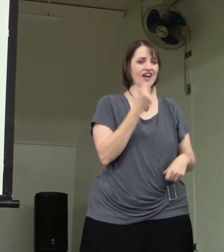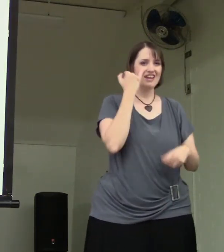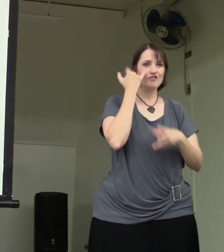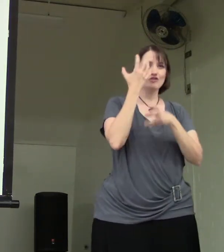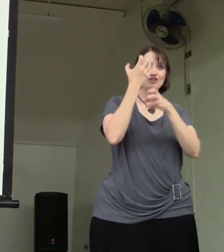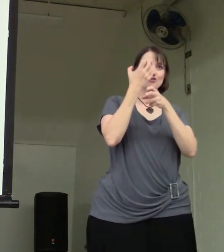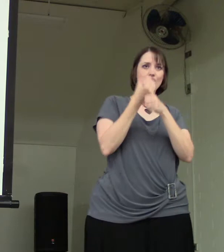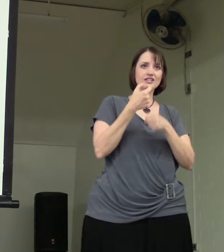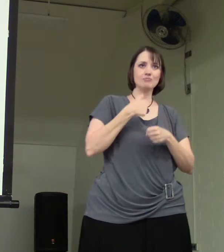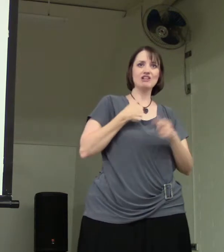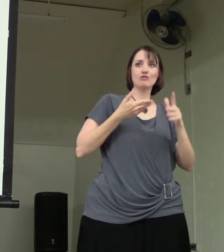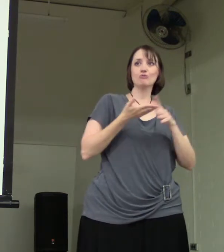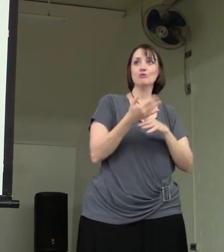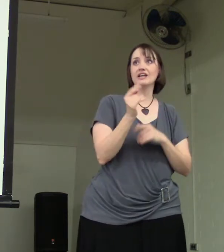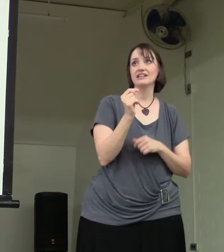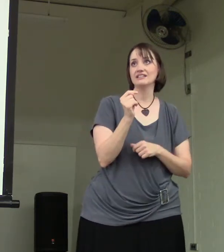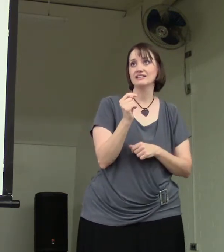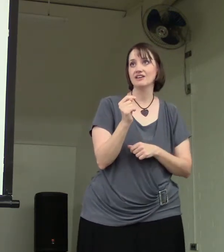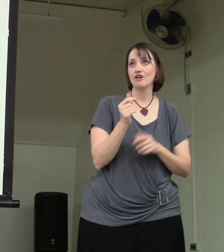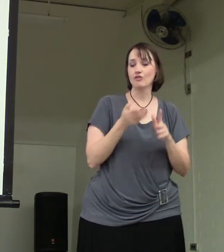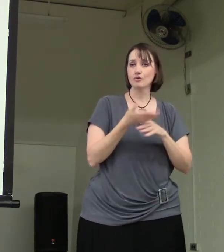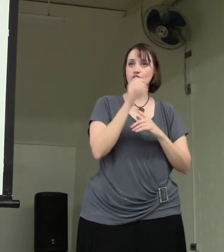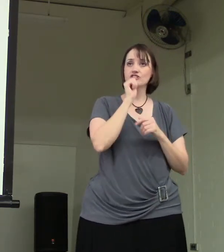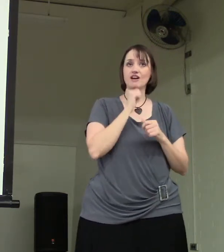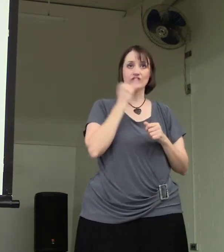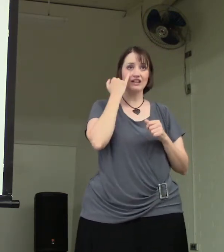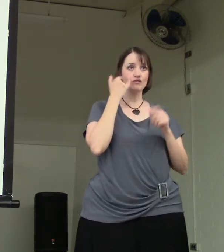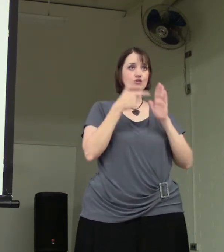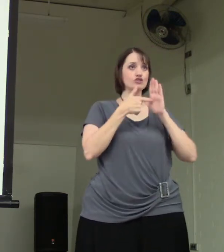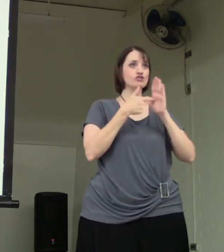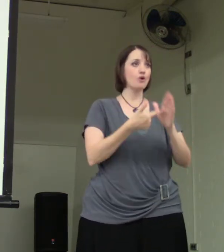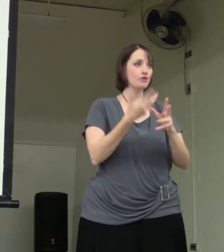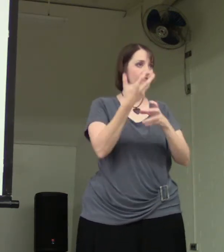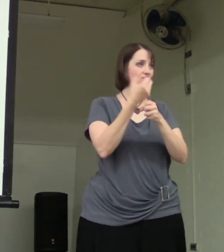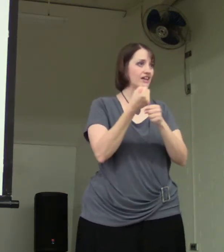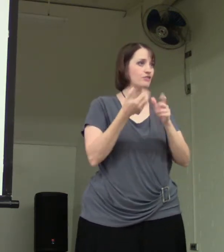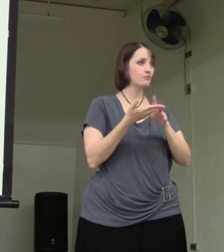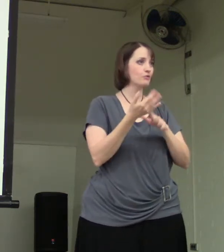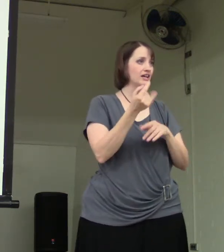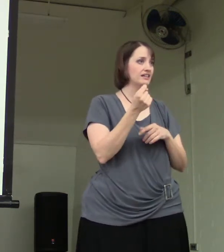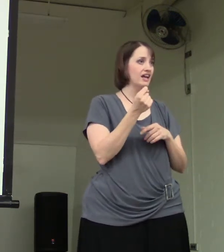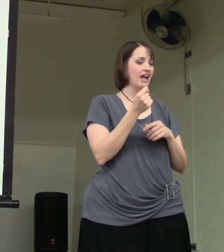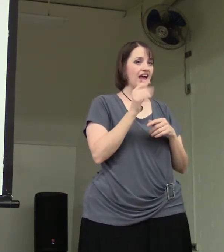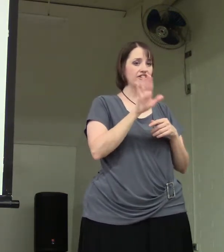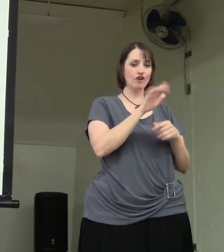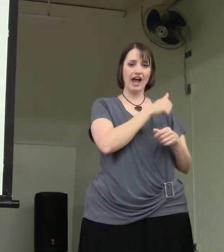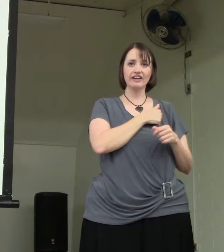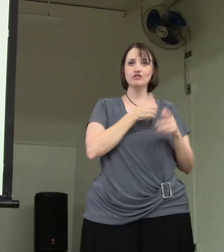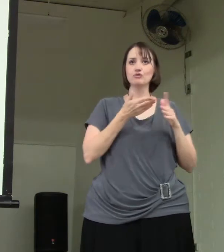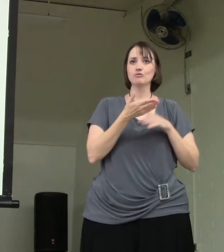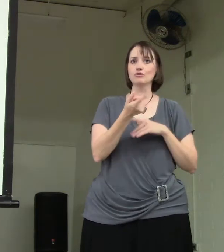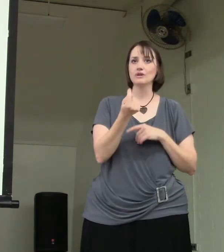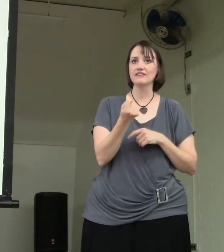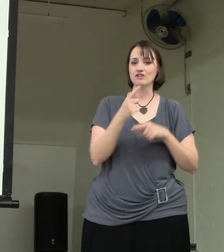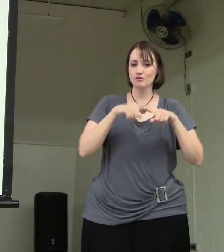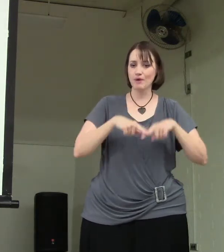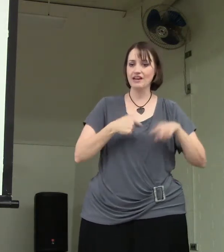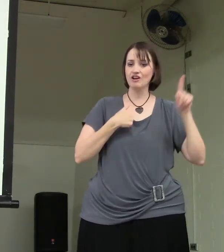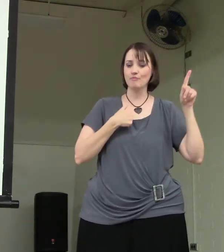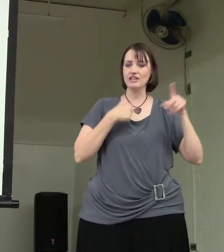if you can trust me through it, through your suffering, if you can show your faith through it and your attitude through it, that you're depending on me